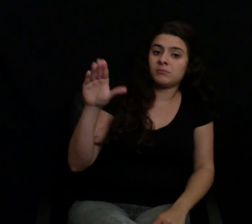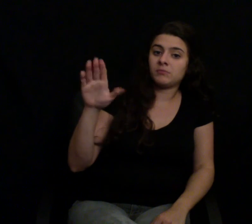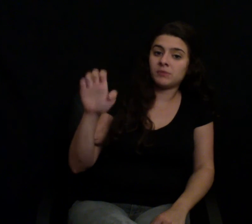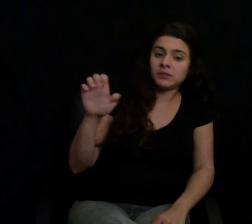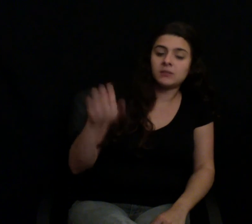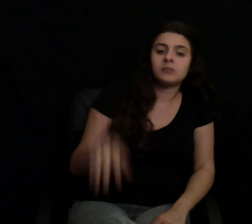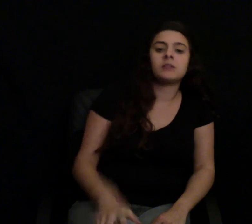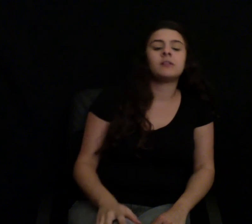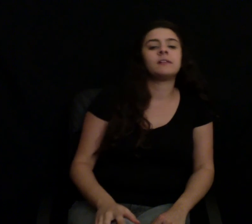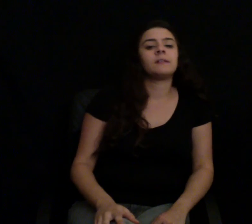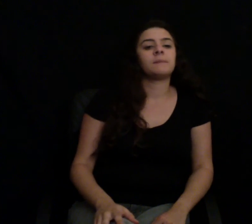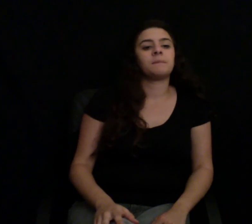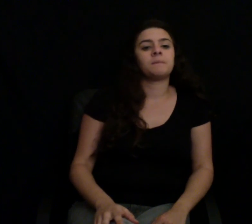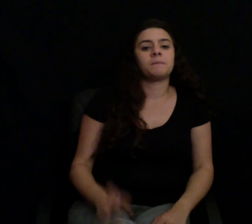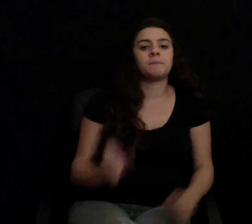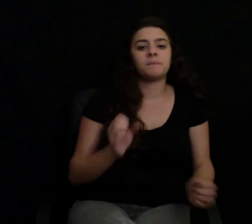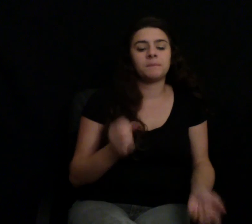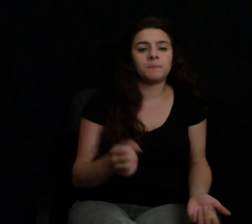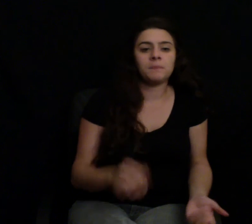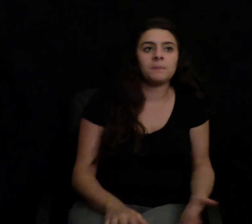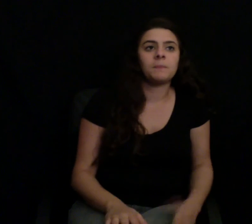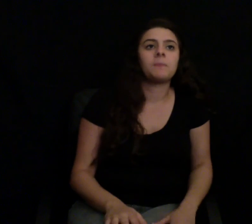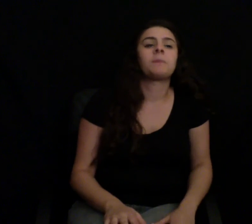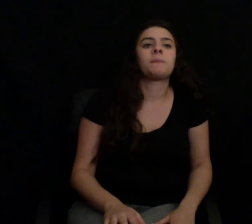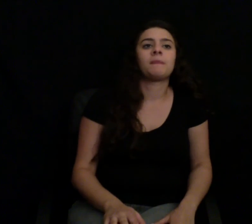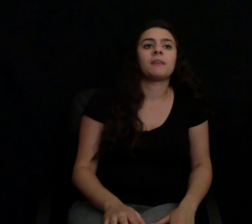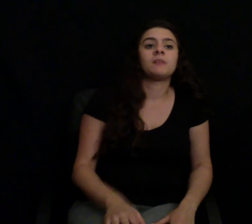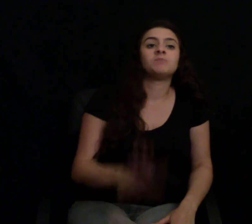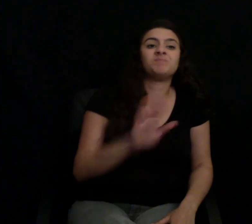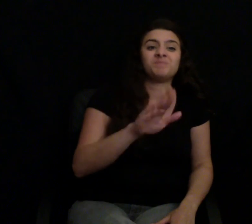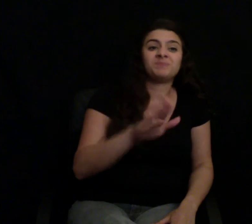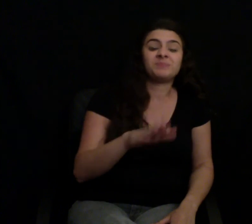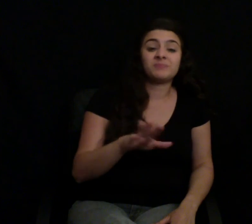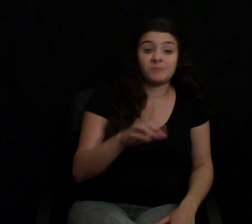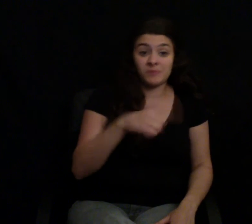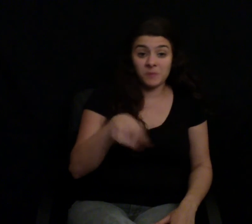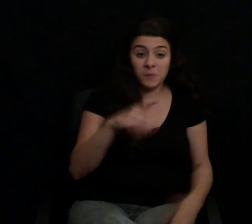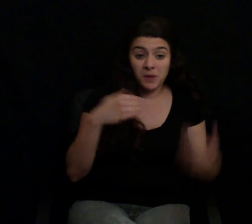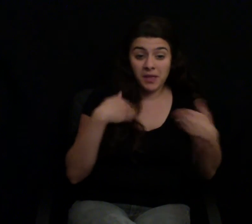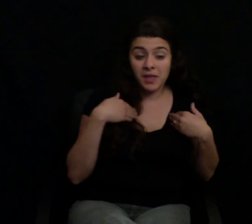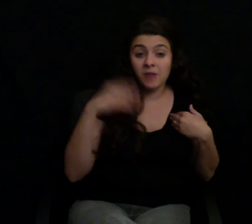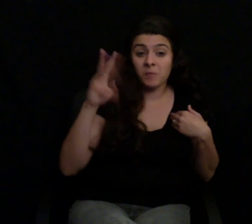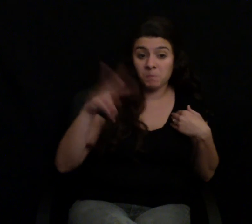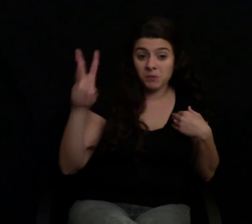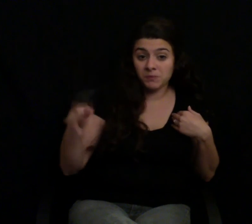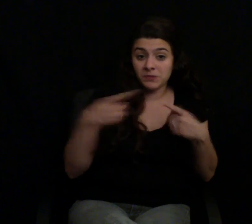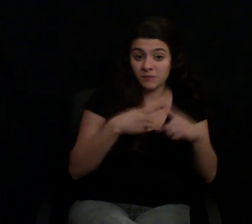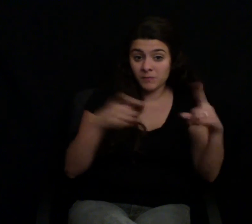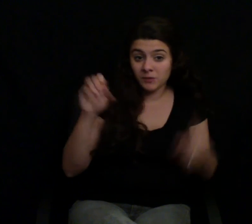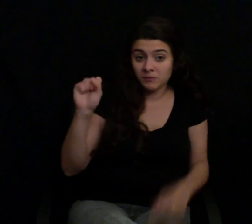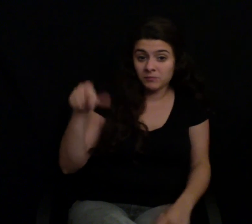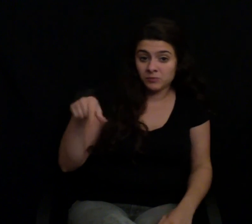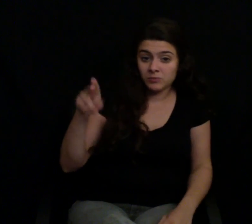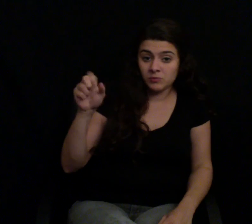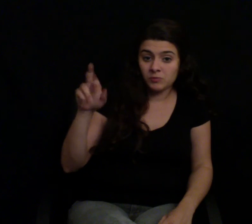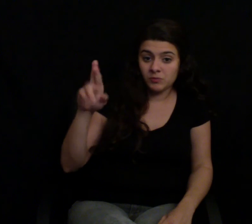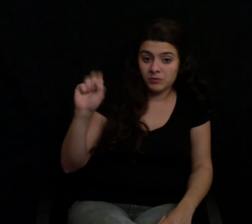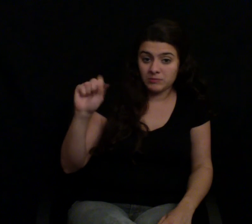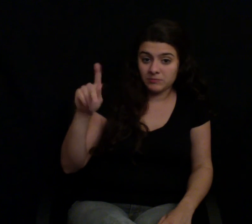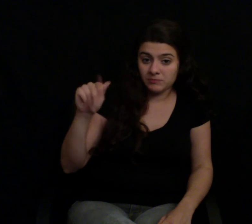Squarespace website, let us know. We'll give you a shout out. A bunch of people responded, and I believe our favorite was this one from